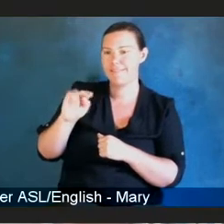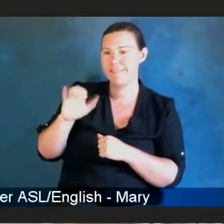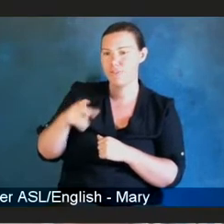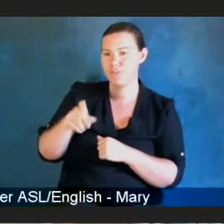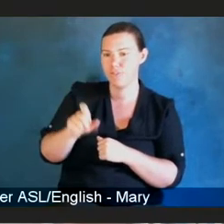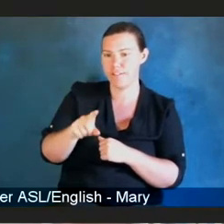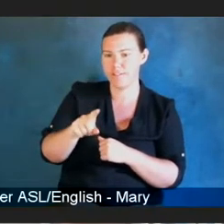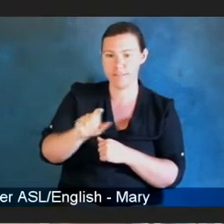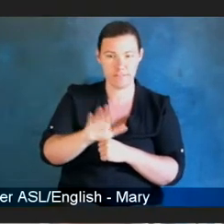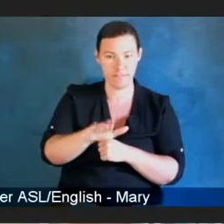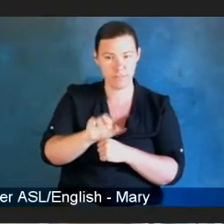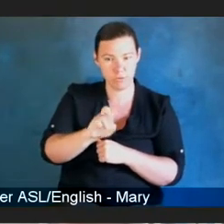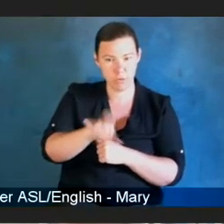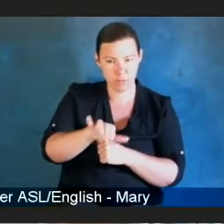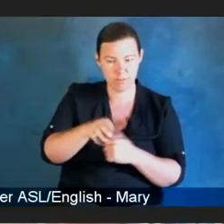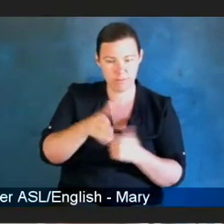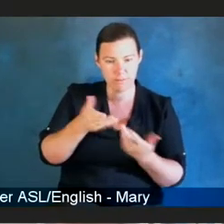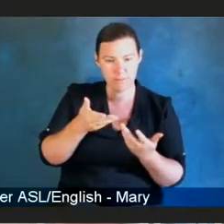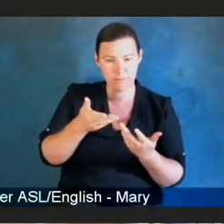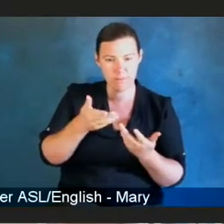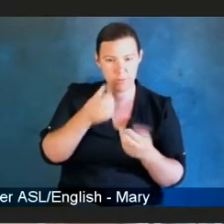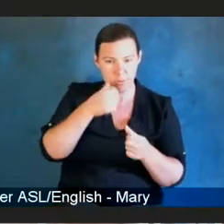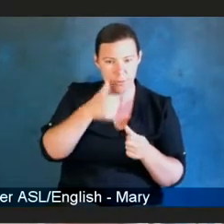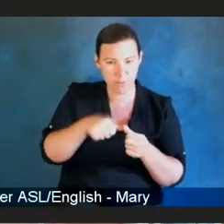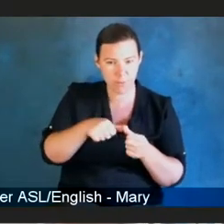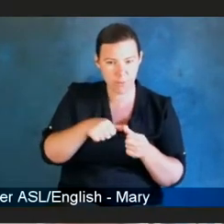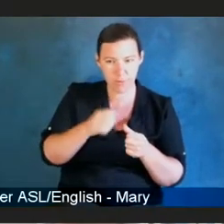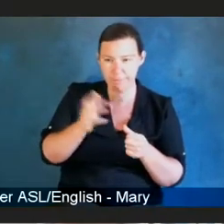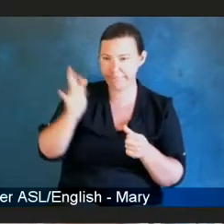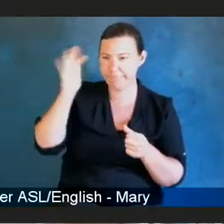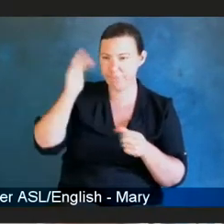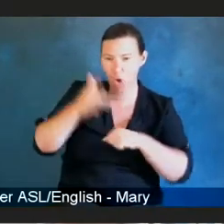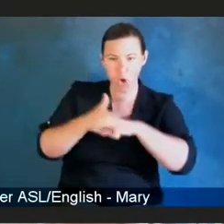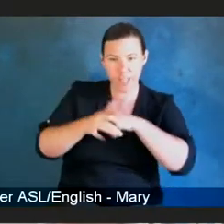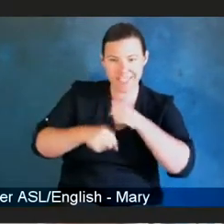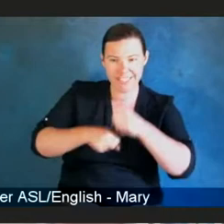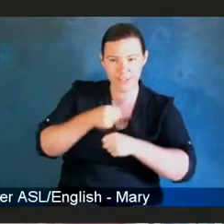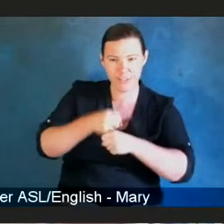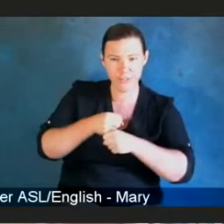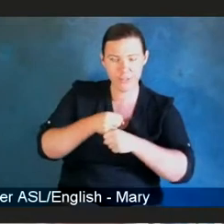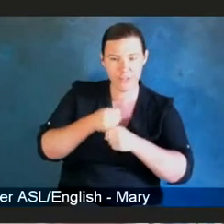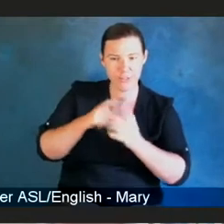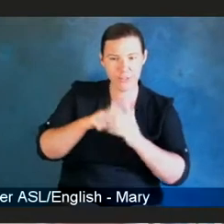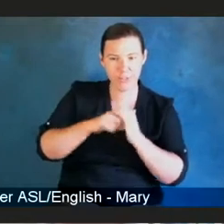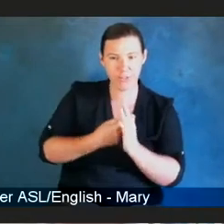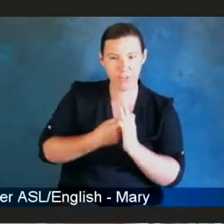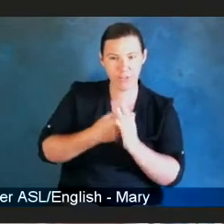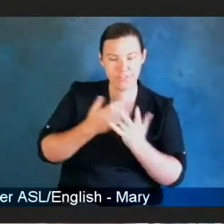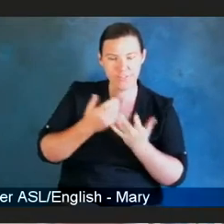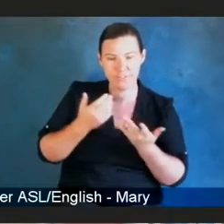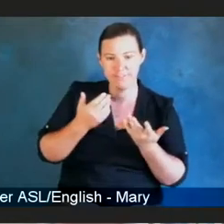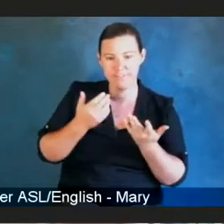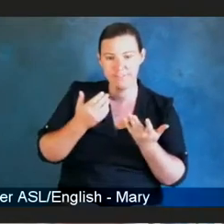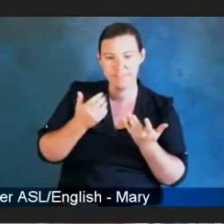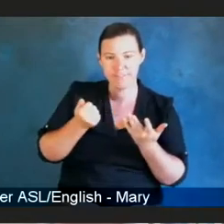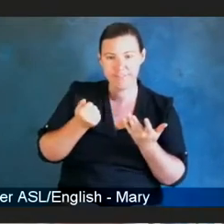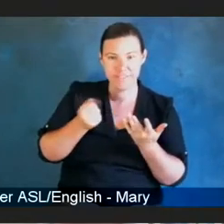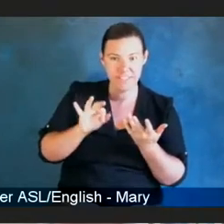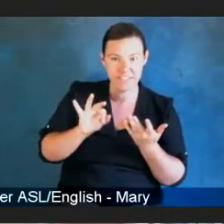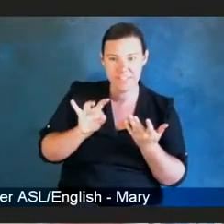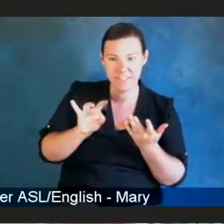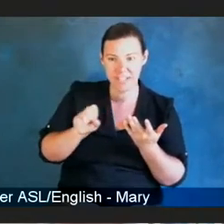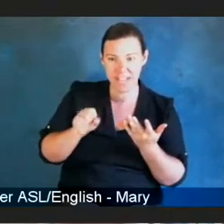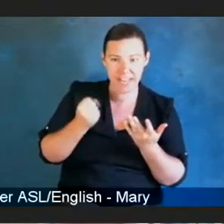to the early years of your experience? And remind people who may not have been there in the early to